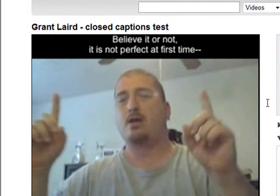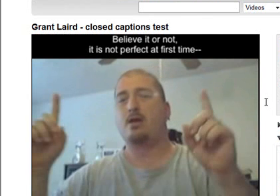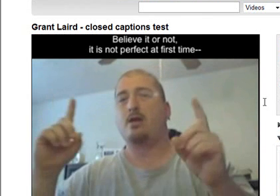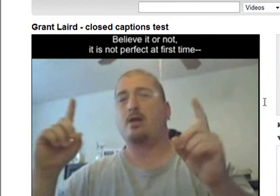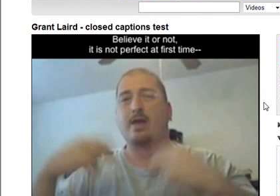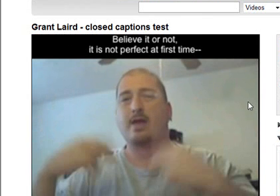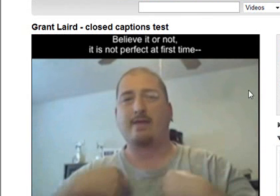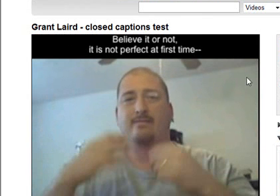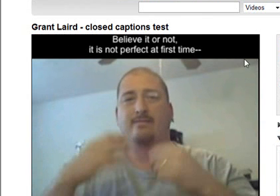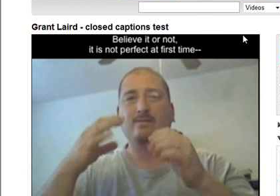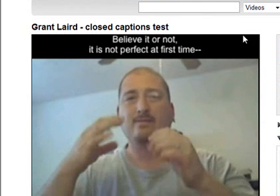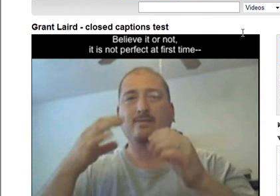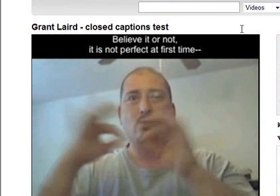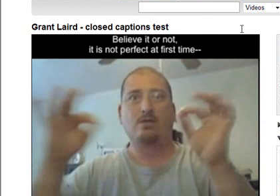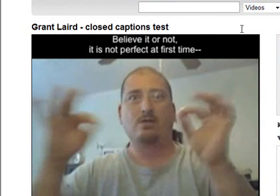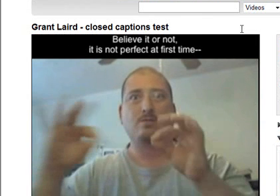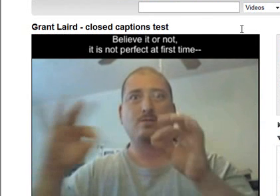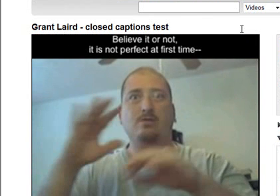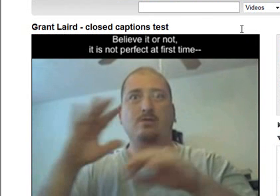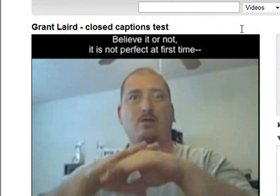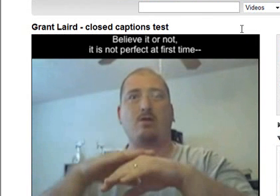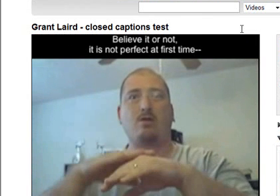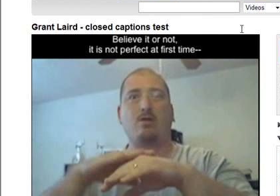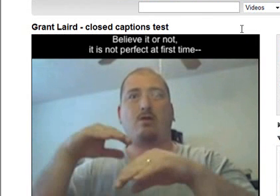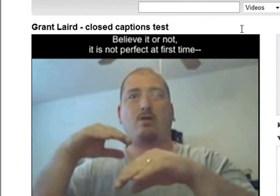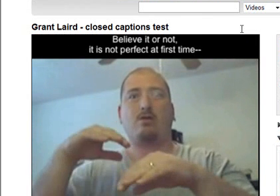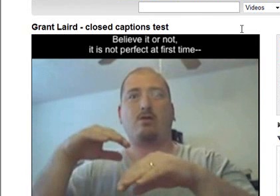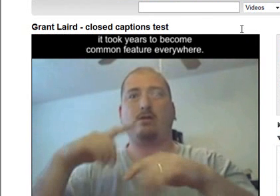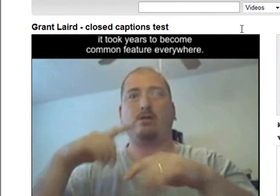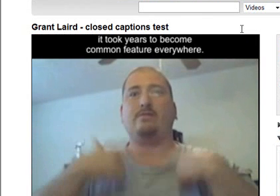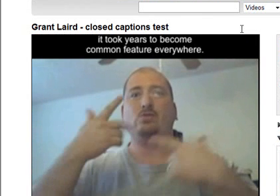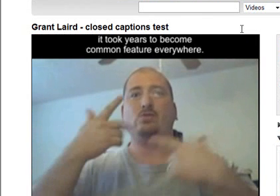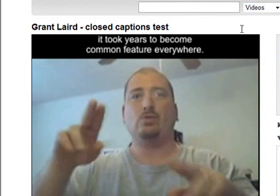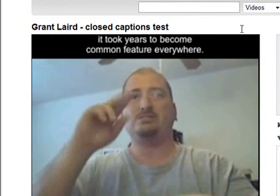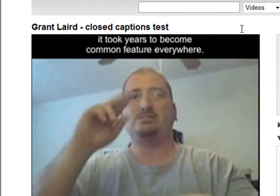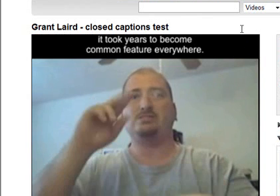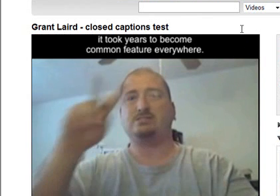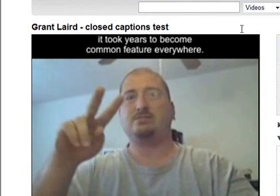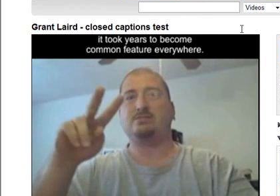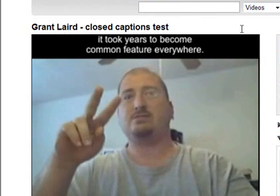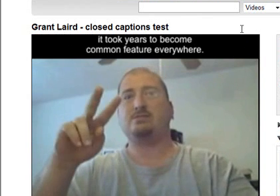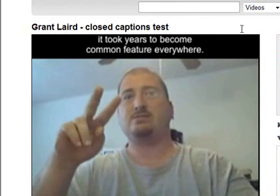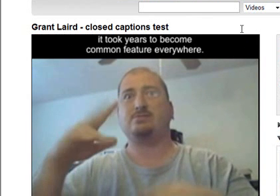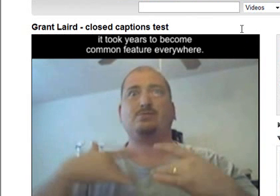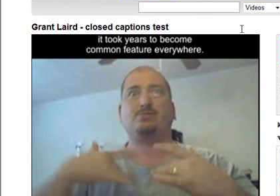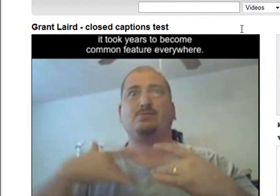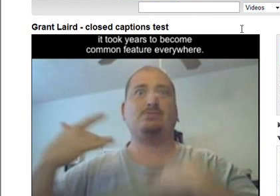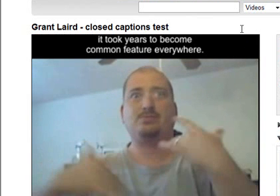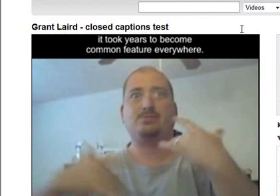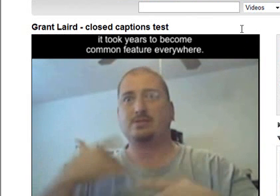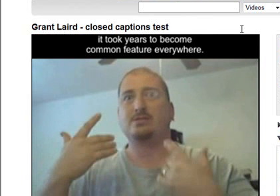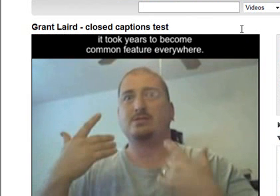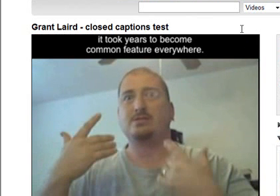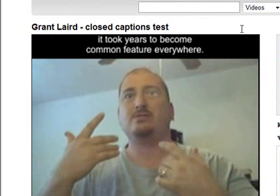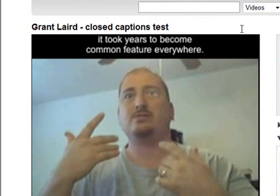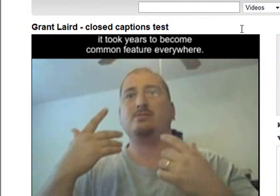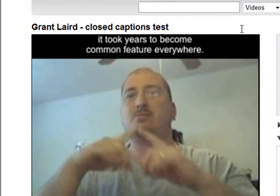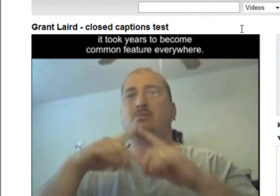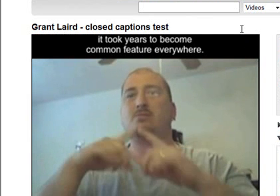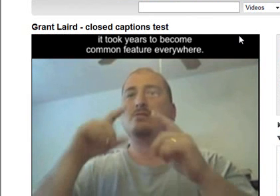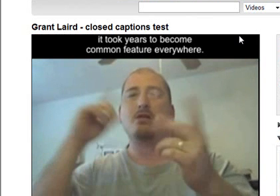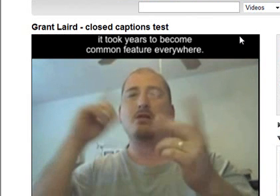so that's one answer to that problem of accessibility issue of accessibility